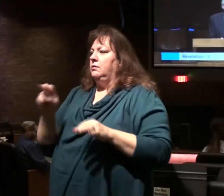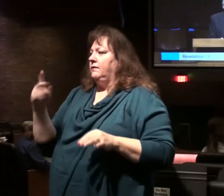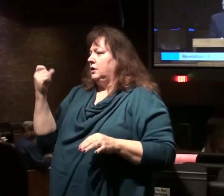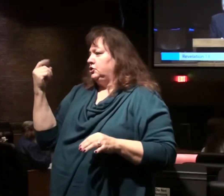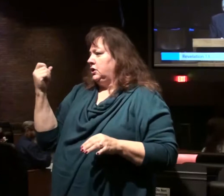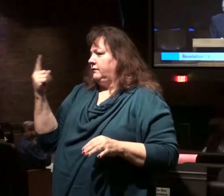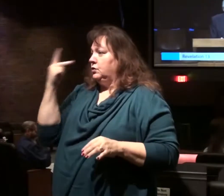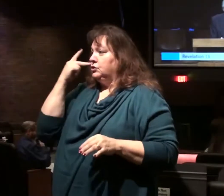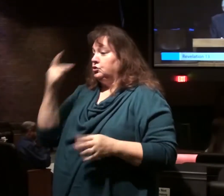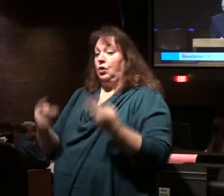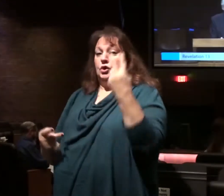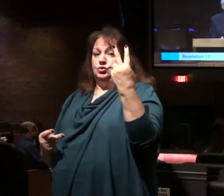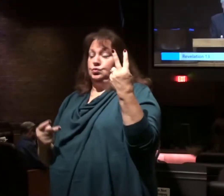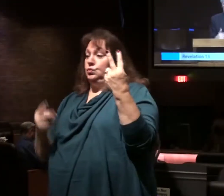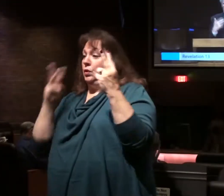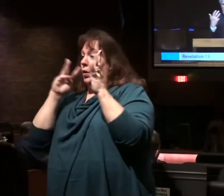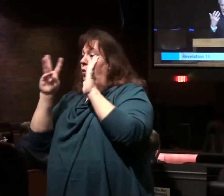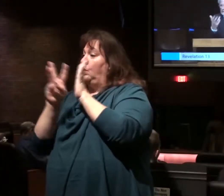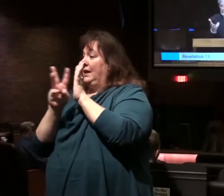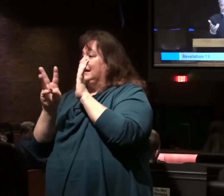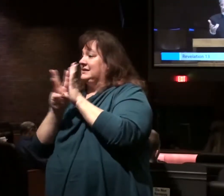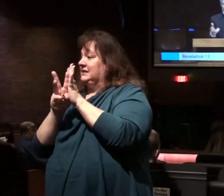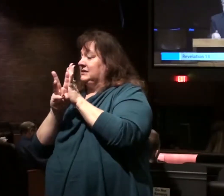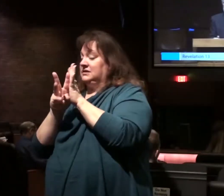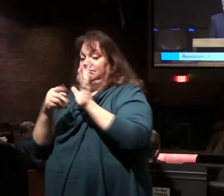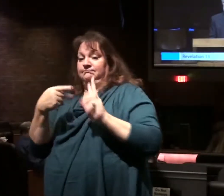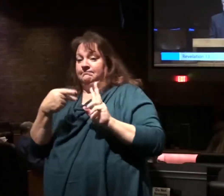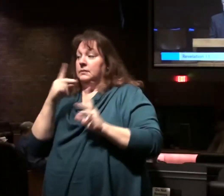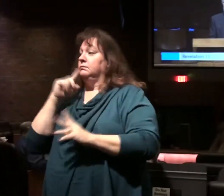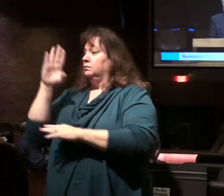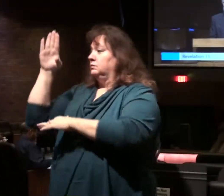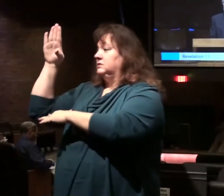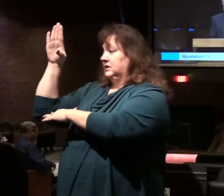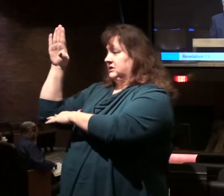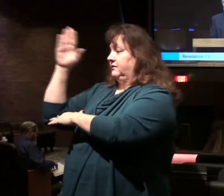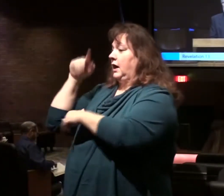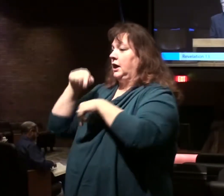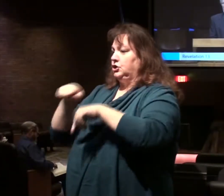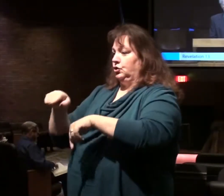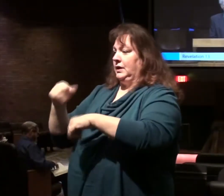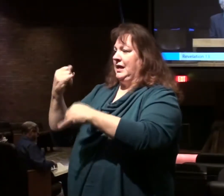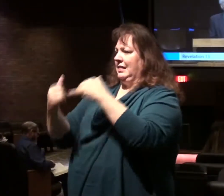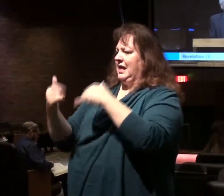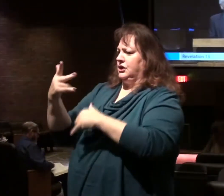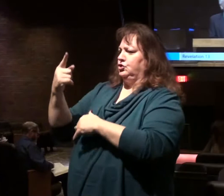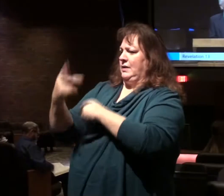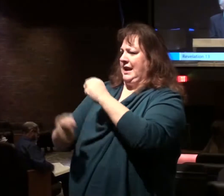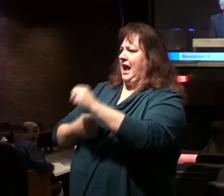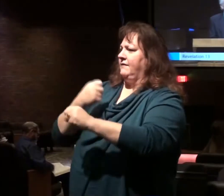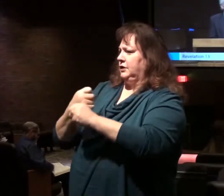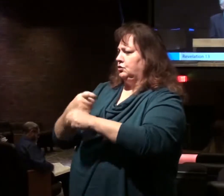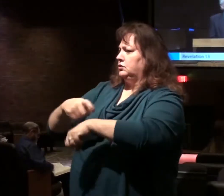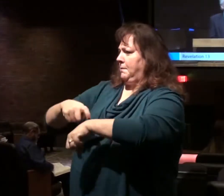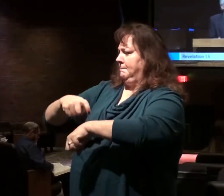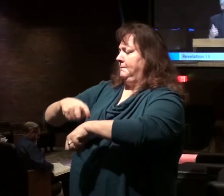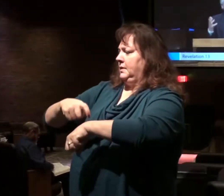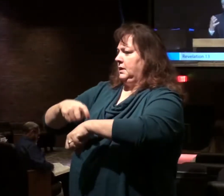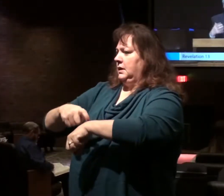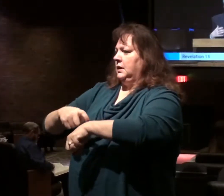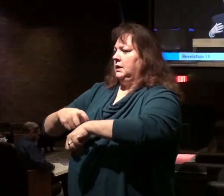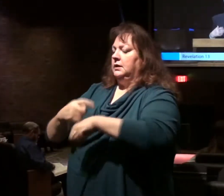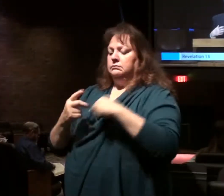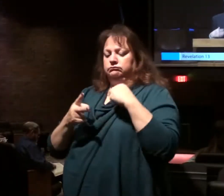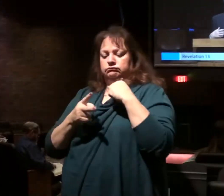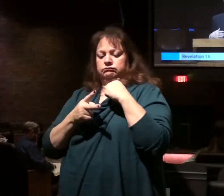saw the two witnesses that will testify during this last three and a half year period. They will